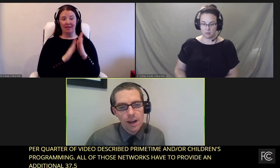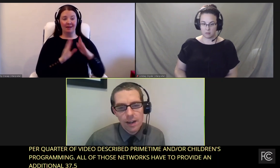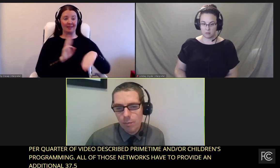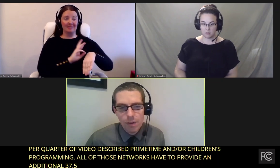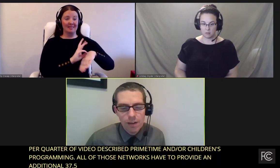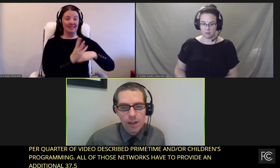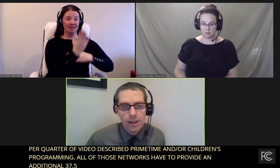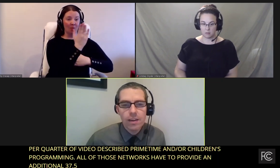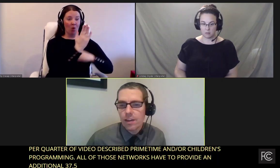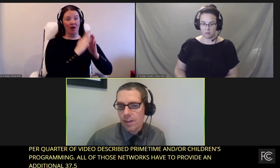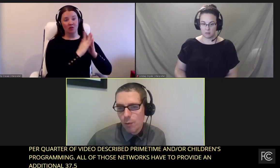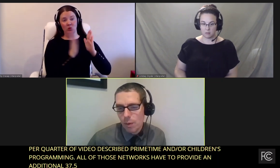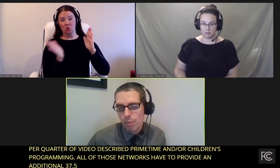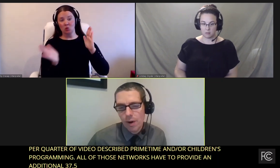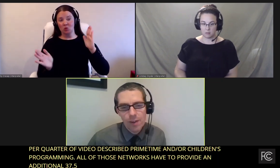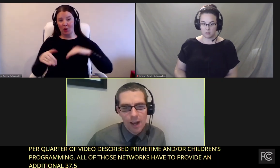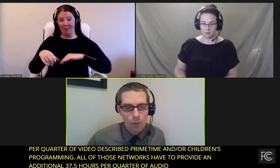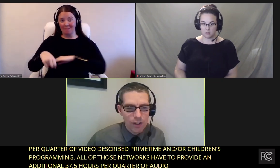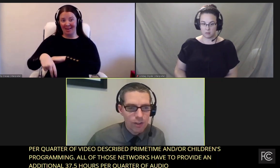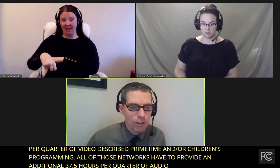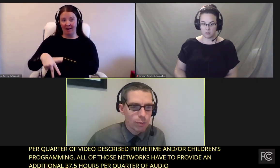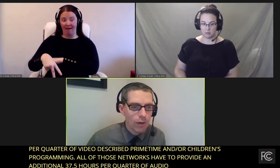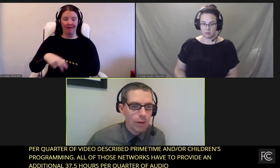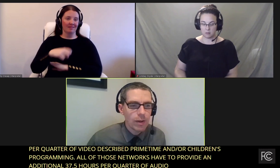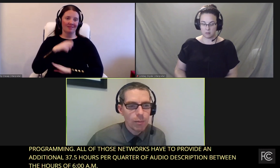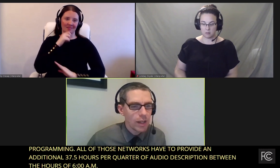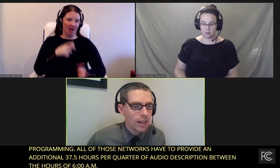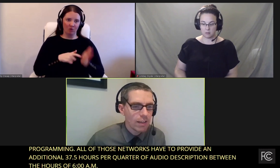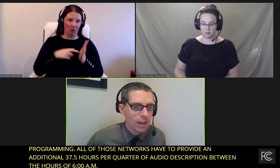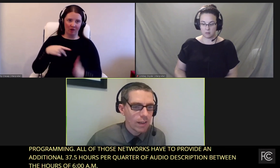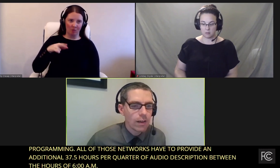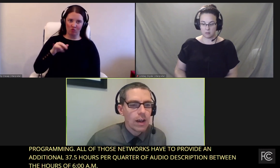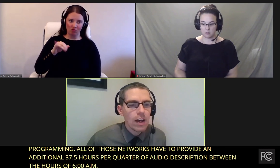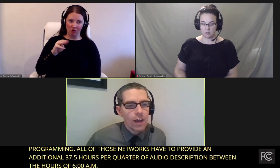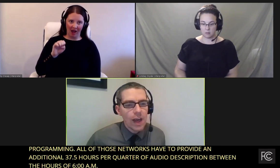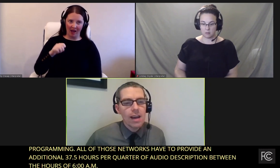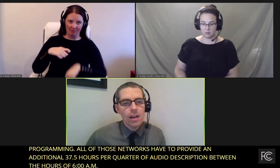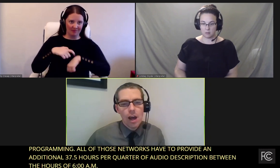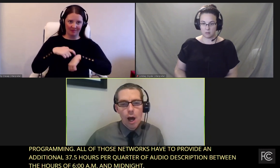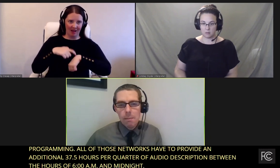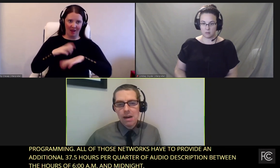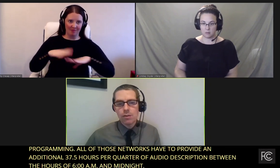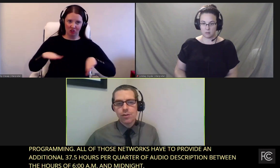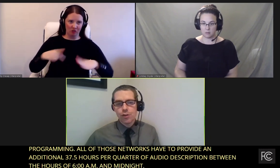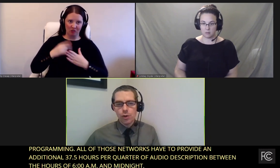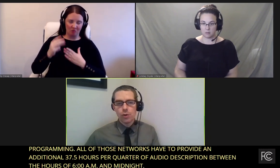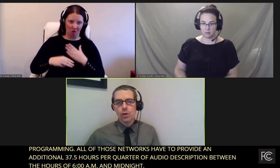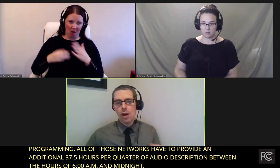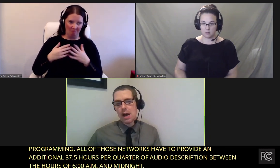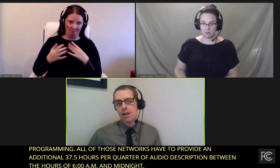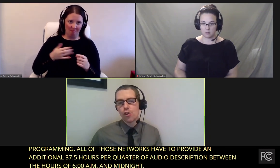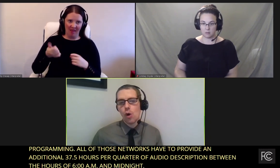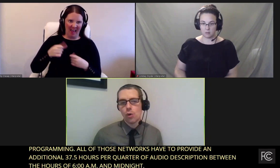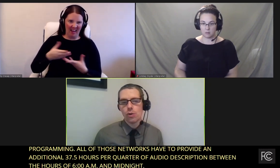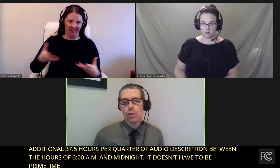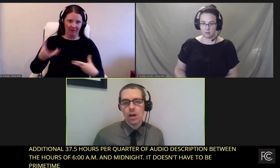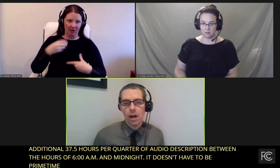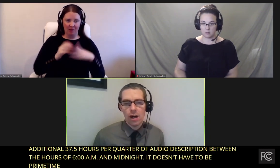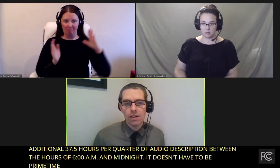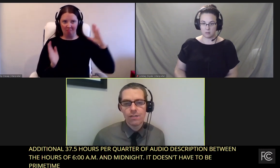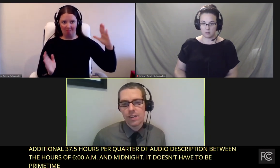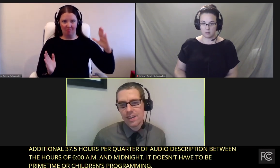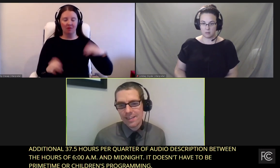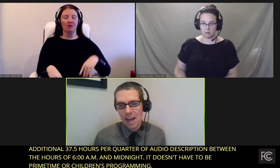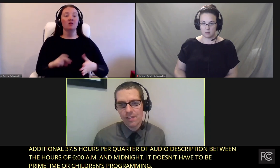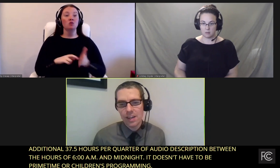It can be, it doesn't have to be primetime or children's programming, it can be anything in there. That amounts to about a total